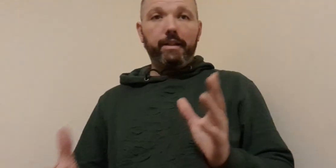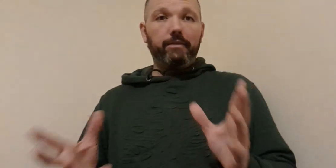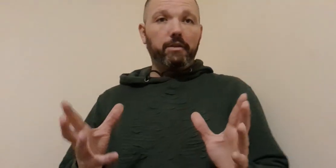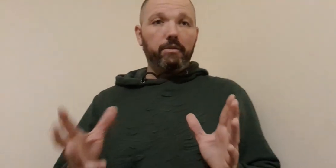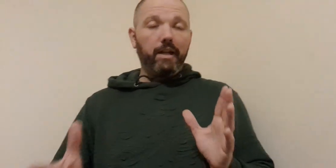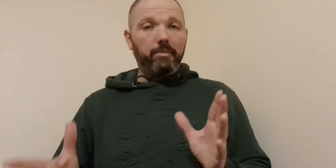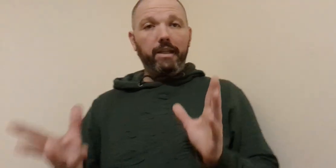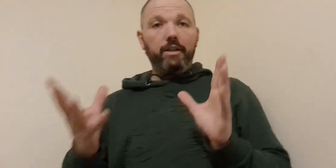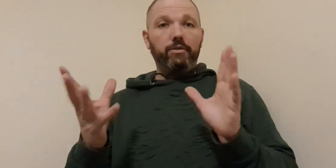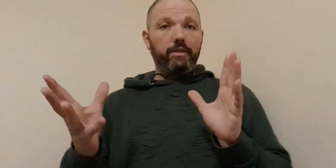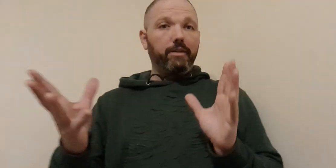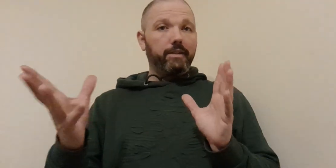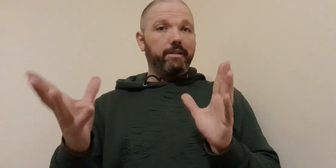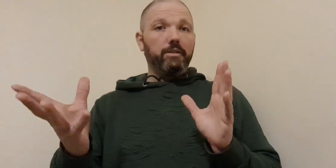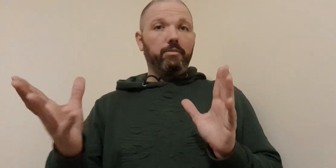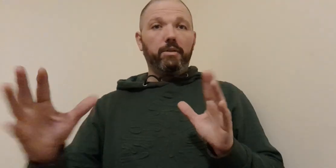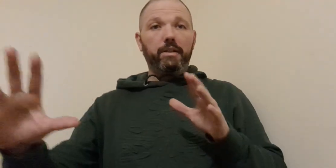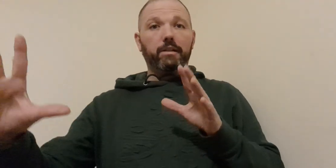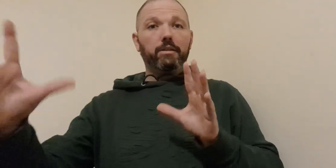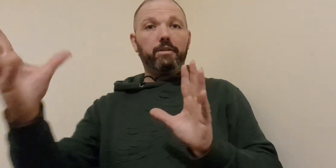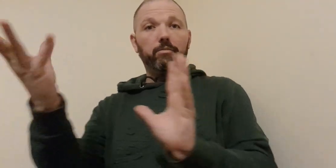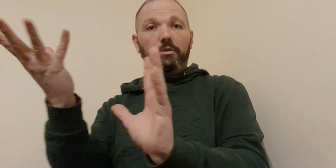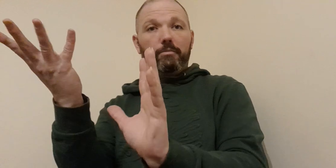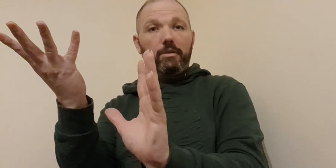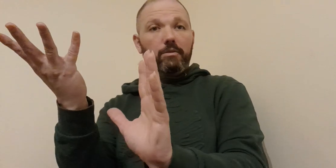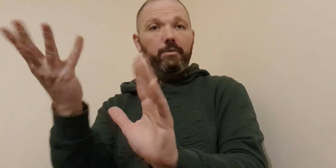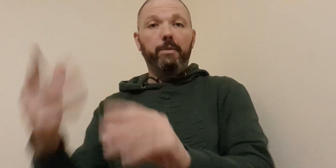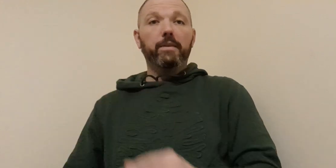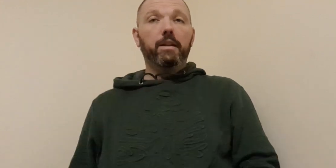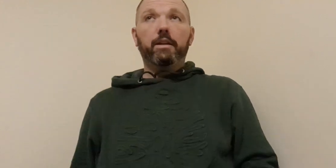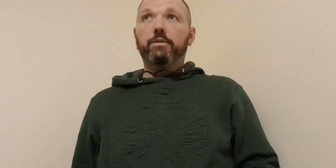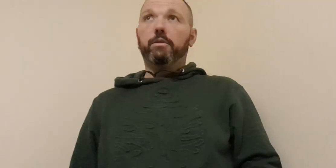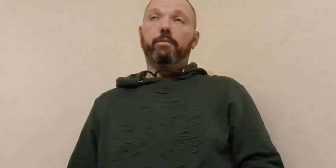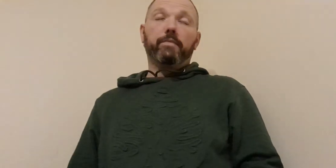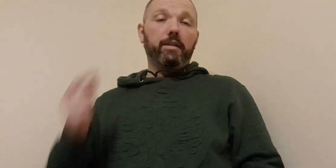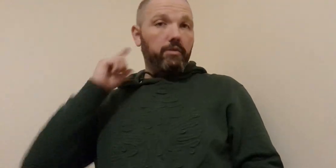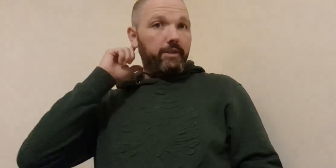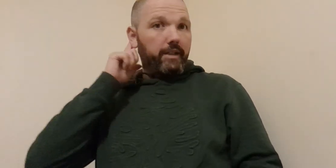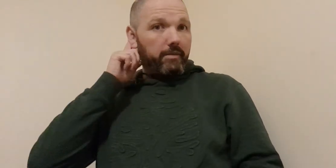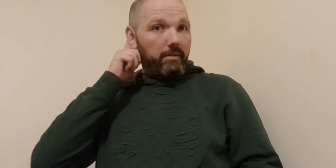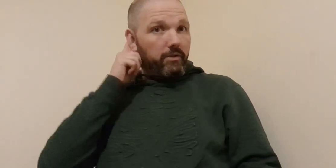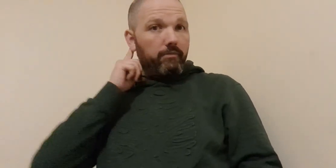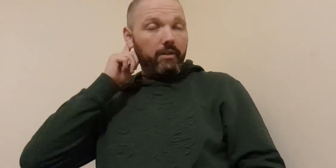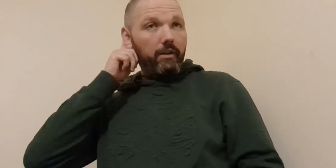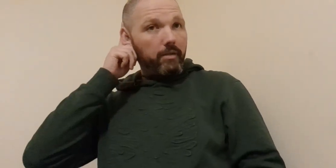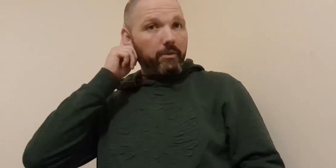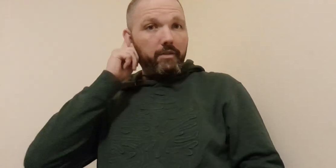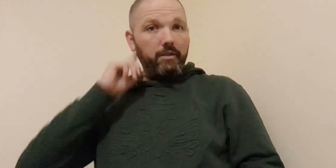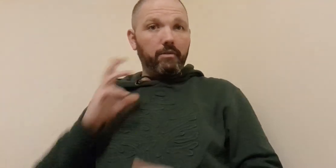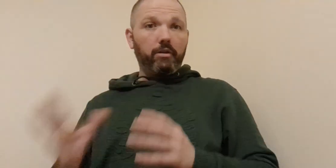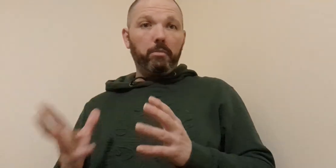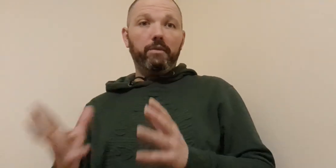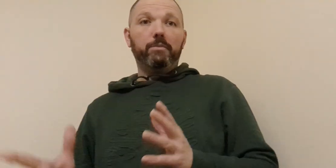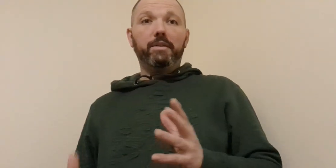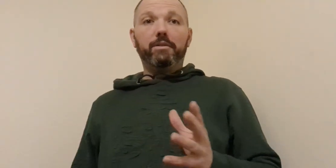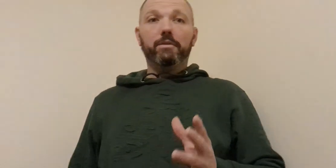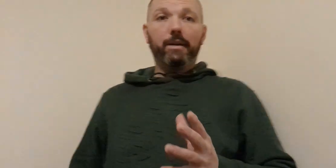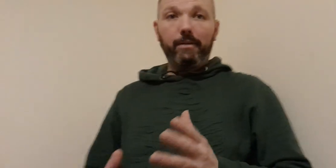kind of like go applications off this like a particular like a maneuver so just to kind of maybe talk about like go a couple of them like go that